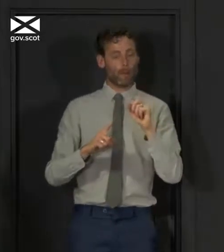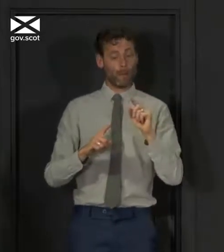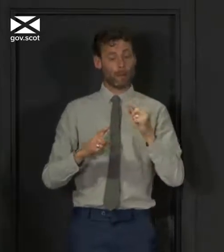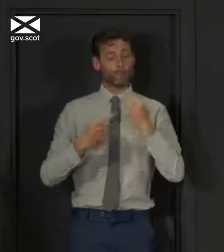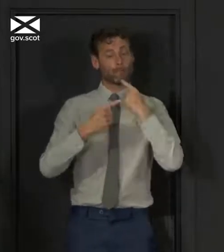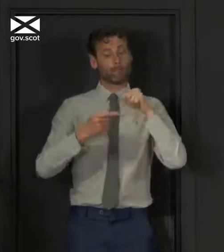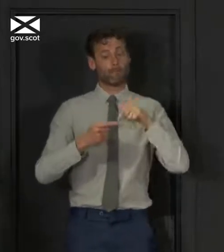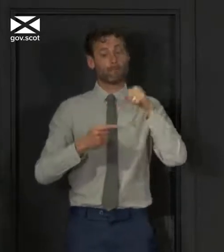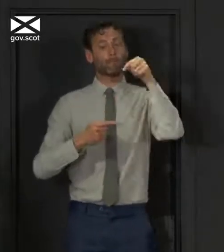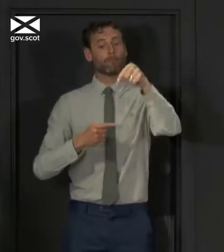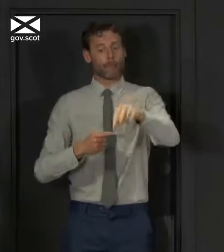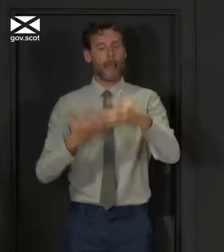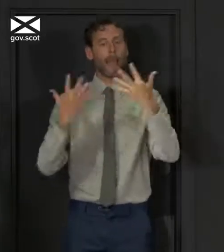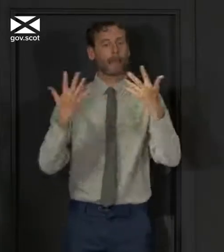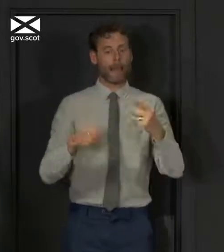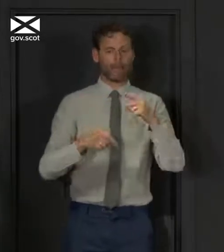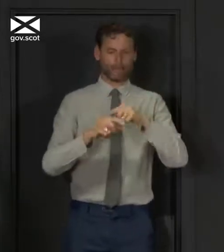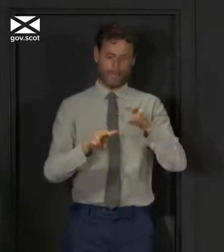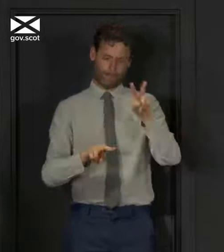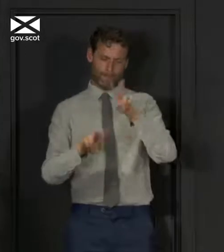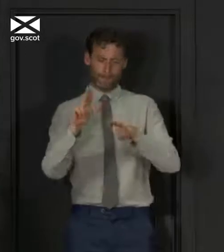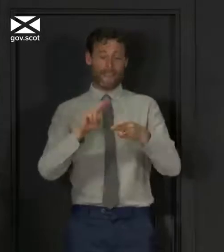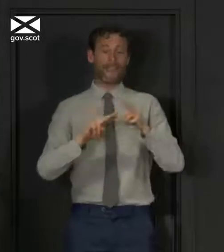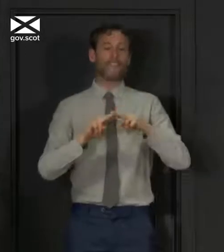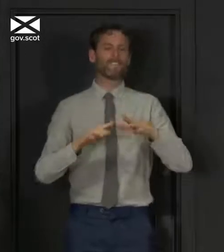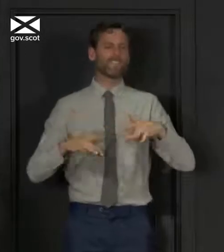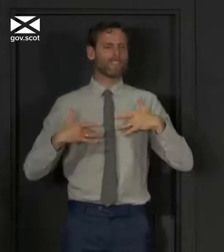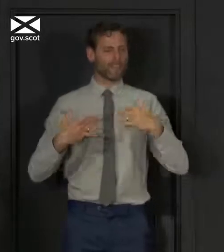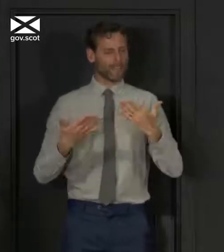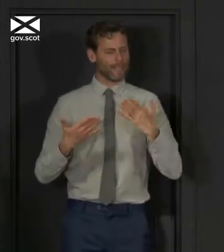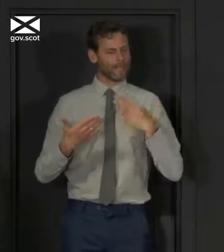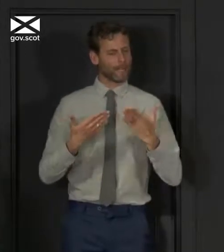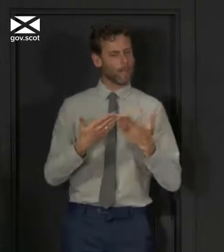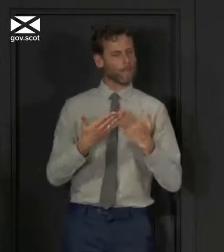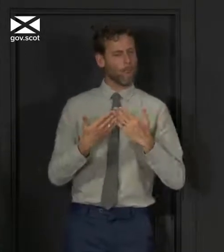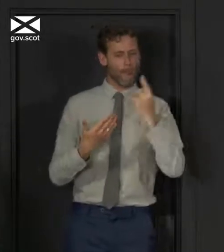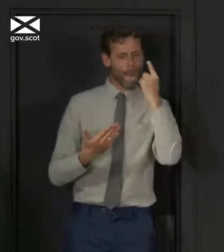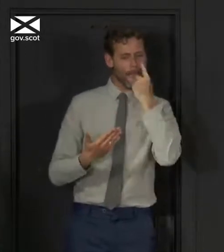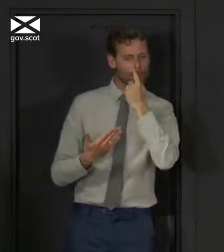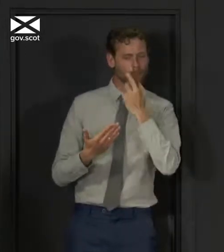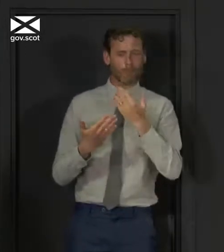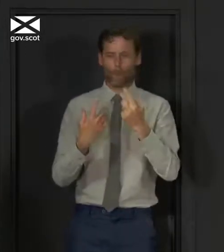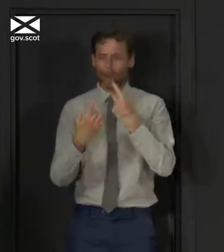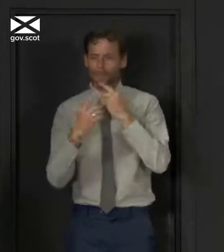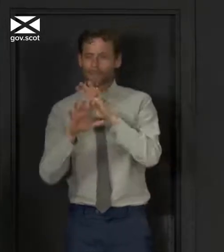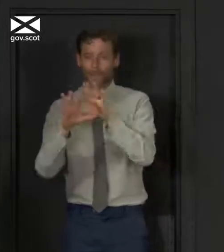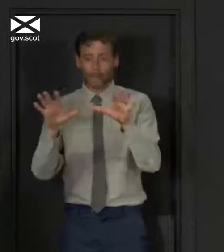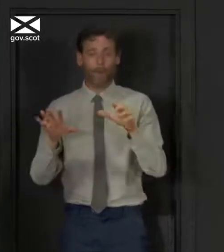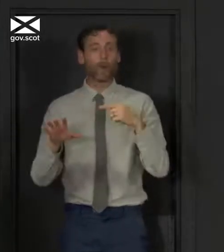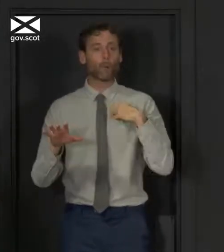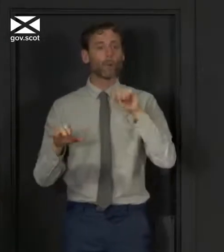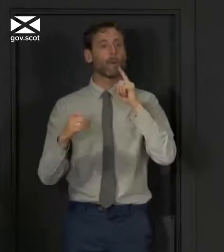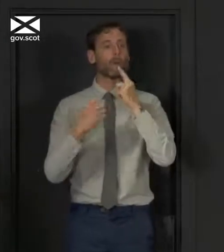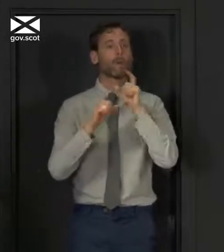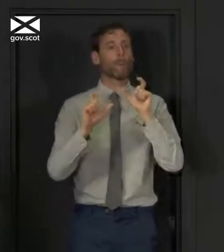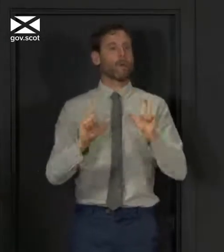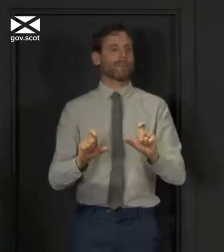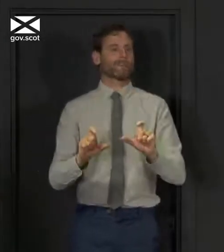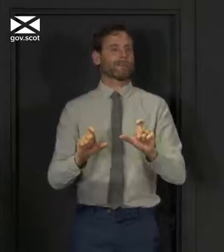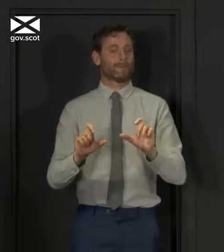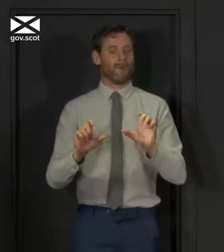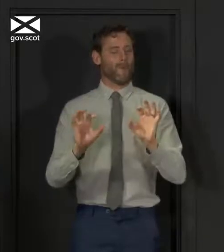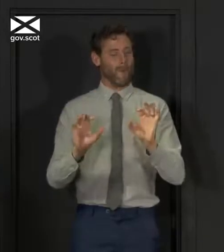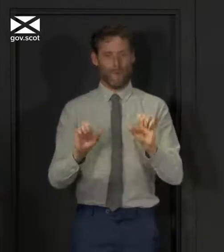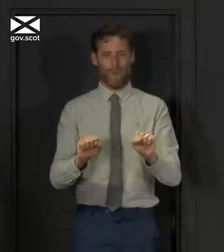review stage and we think we don't yet have enough evidence, that would be a possible reason for not moving at that stage. Likewise, if we've got really good evidence,